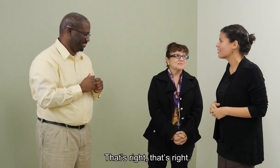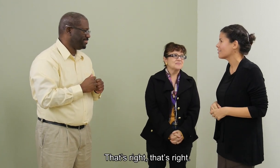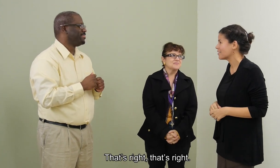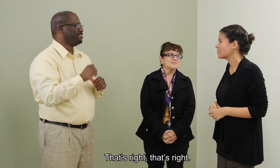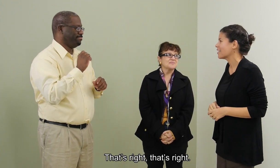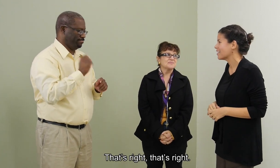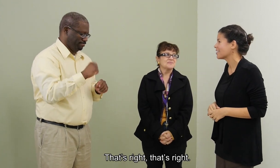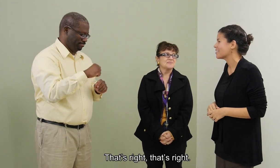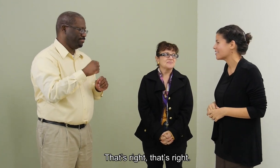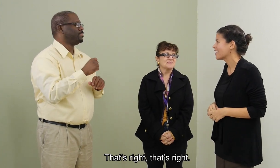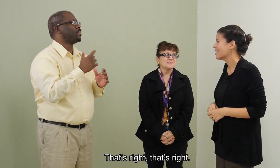That's right. That's right.